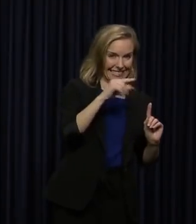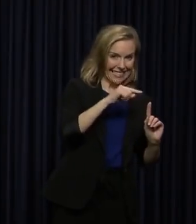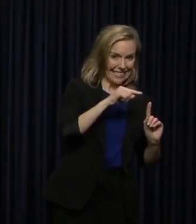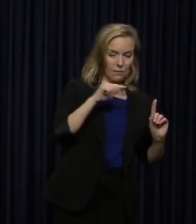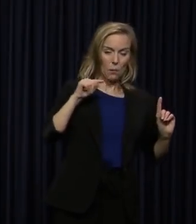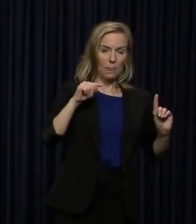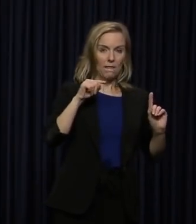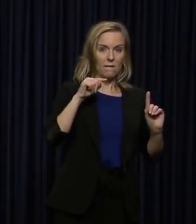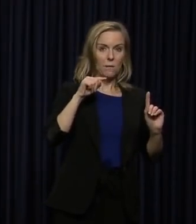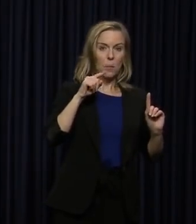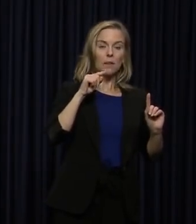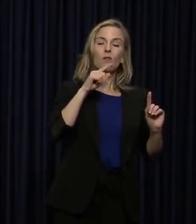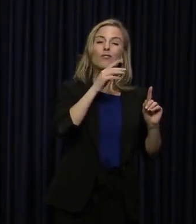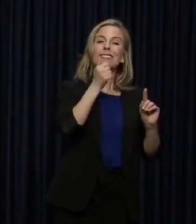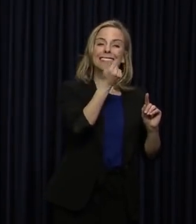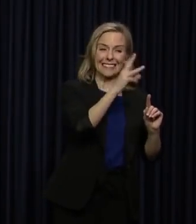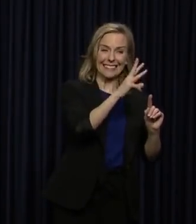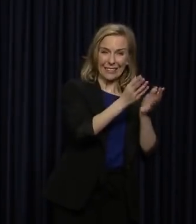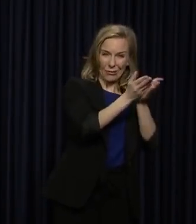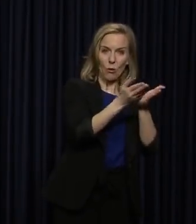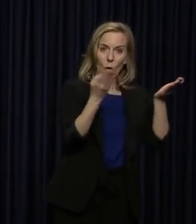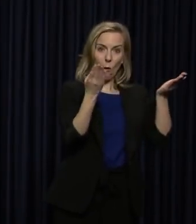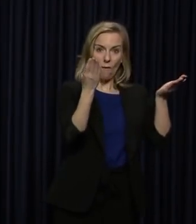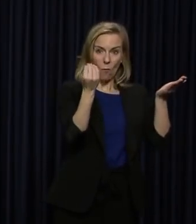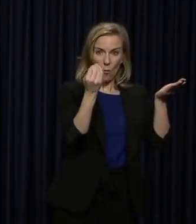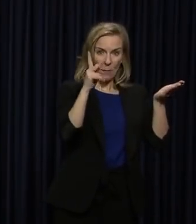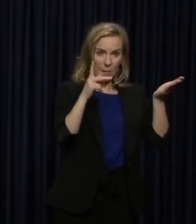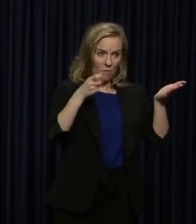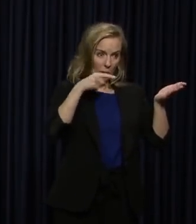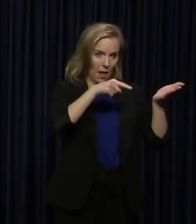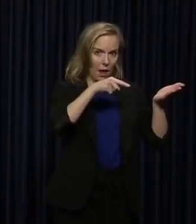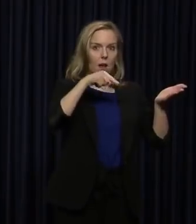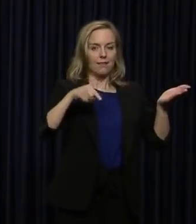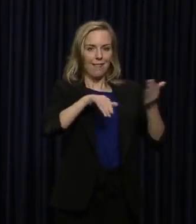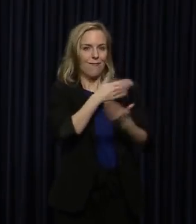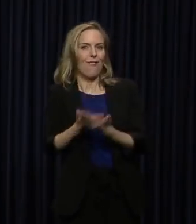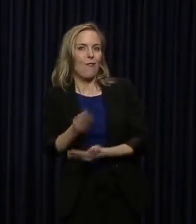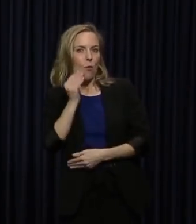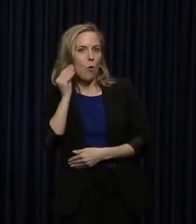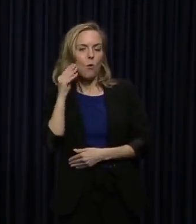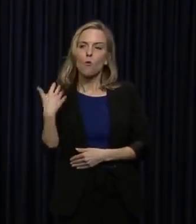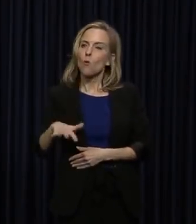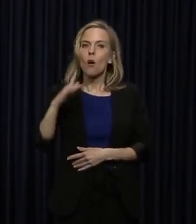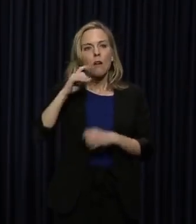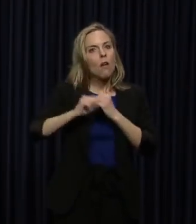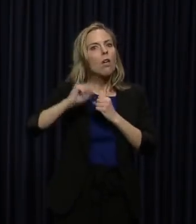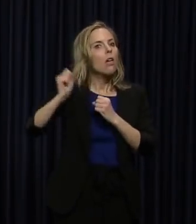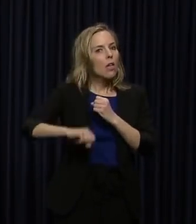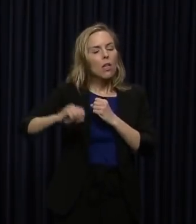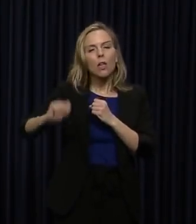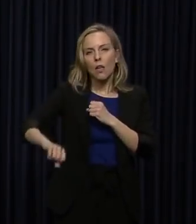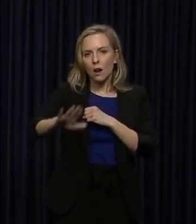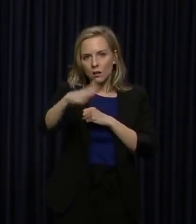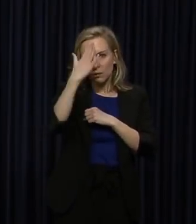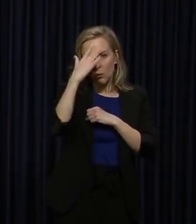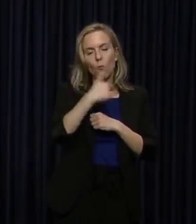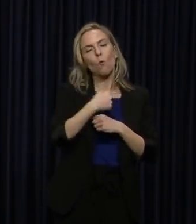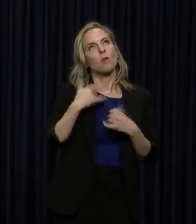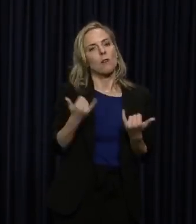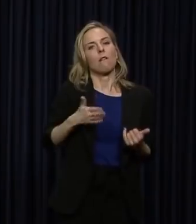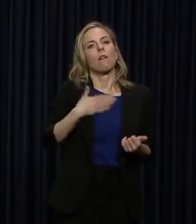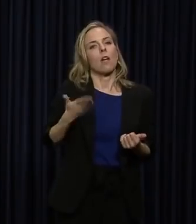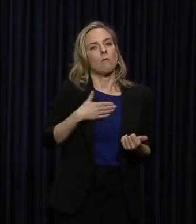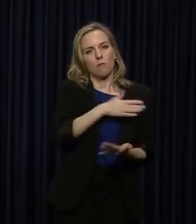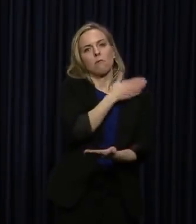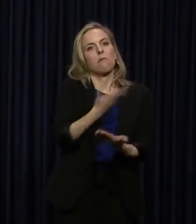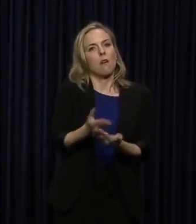Kentuckians that were on the Grand Princess are now home. I know it took too long to get them home. But we are happy to have them home.